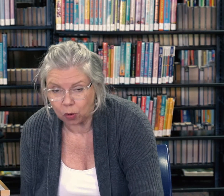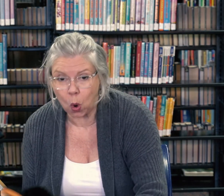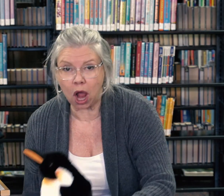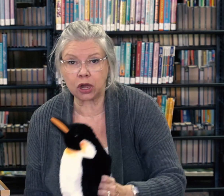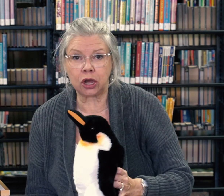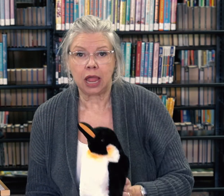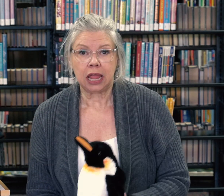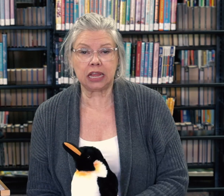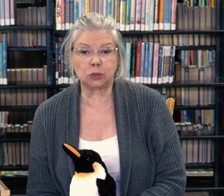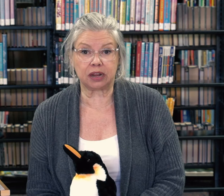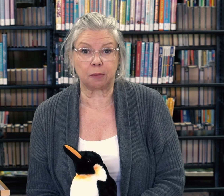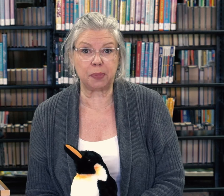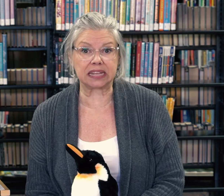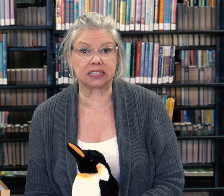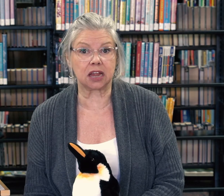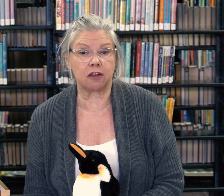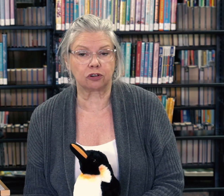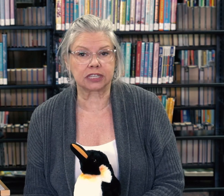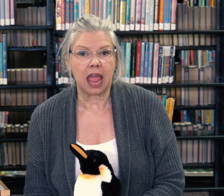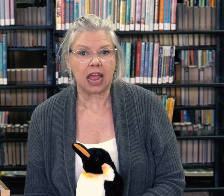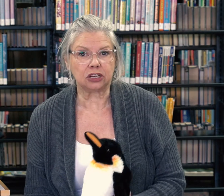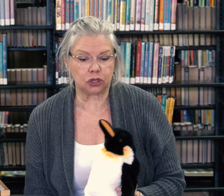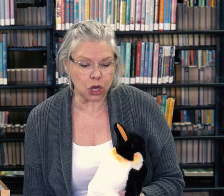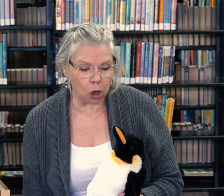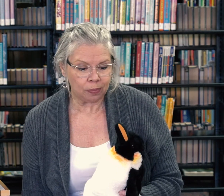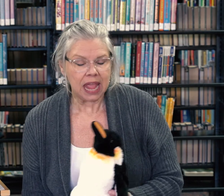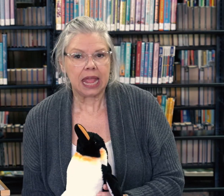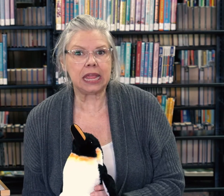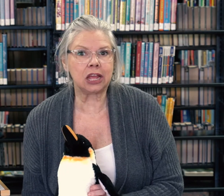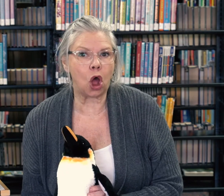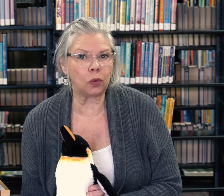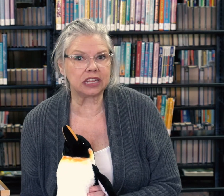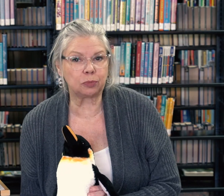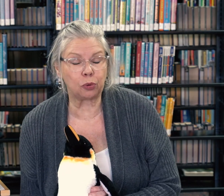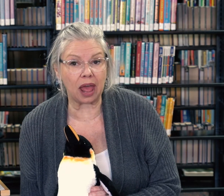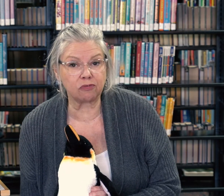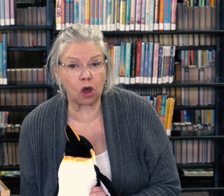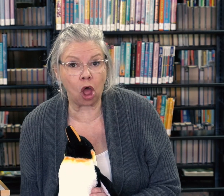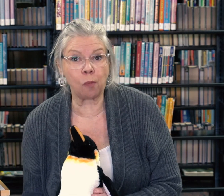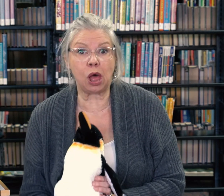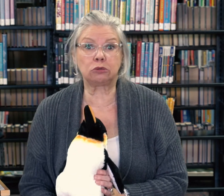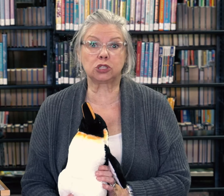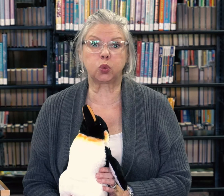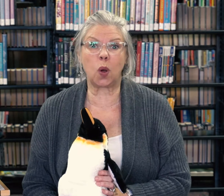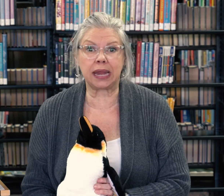the water, he's one of the best divers. And did you know, he can hold his breath for almost 20